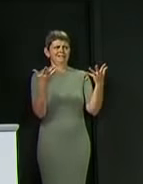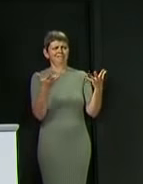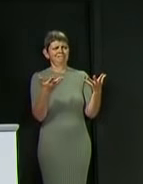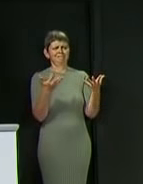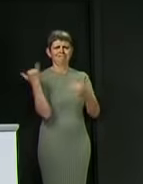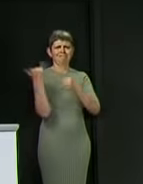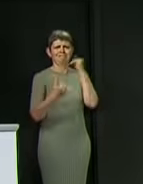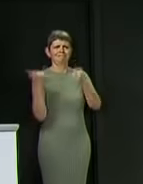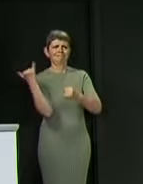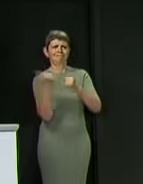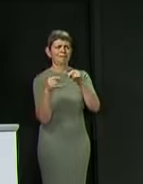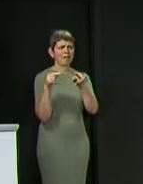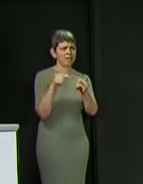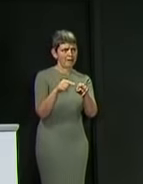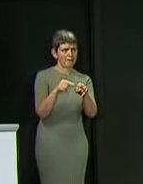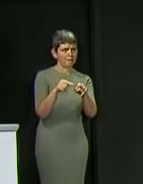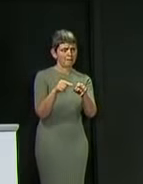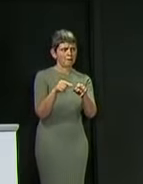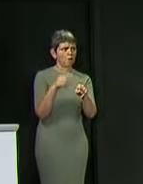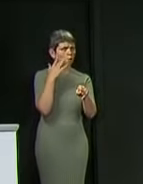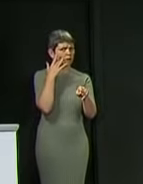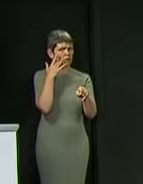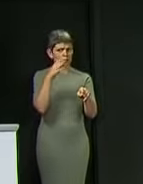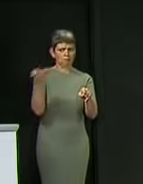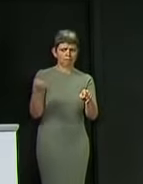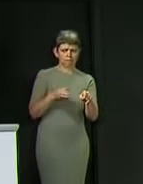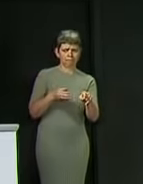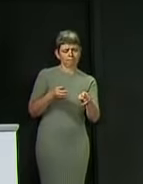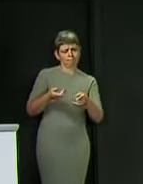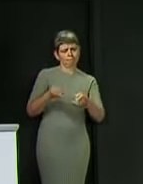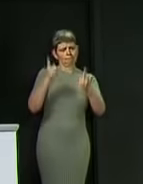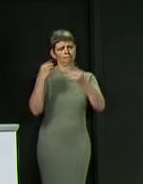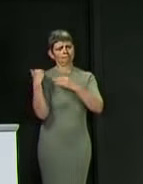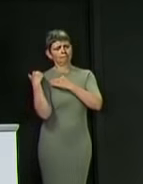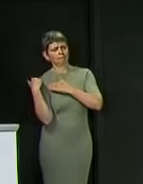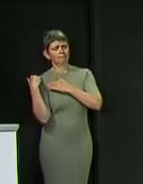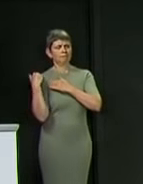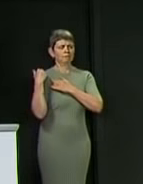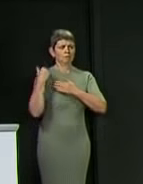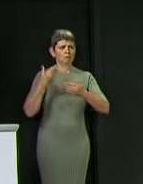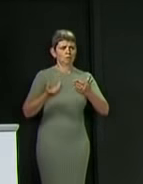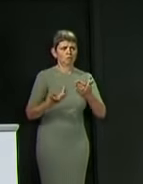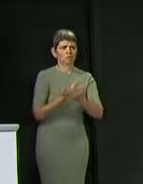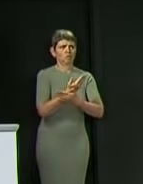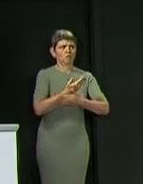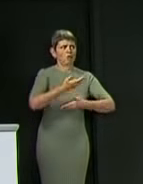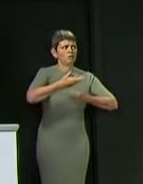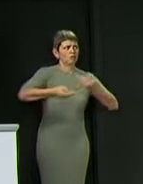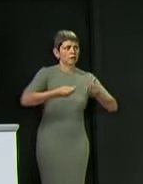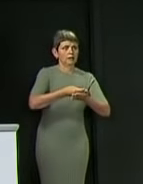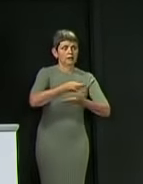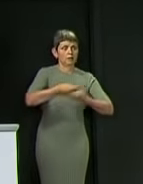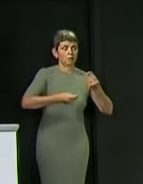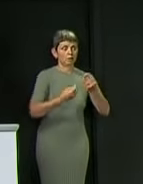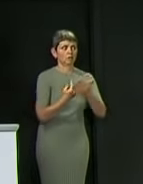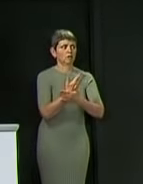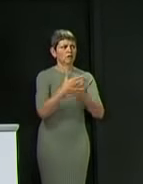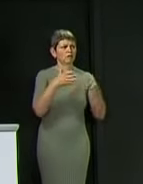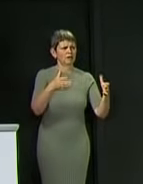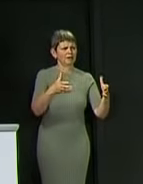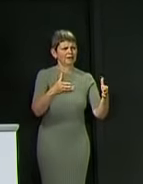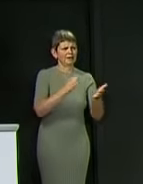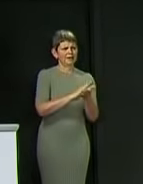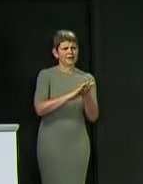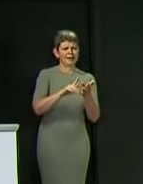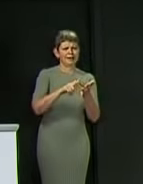Commonweal and the Wellbeing Economy Alliance, who have argued that not only is this language really unhelpful, but that Higgins doesn't seem